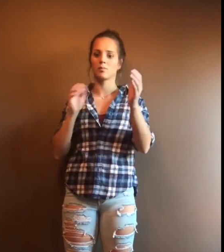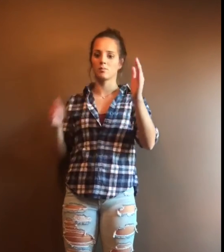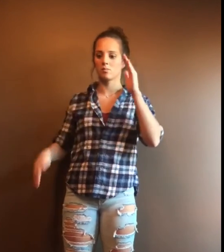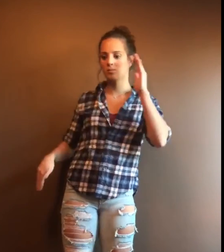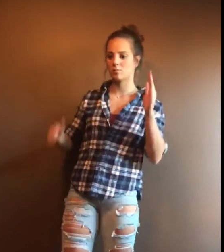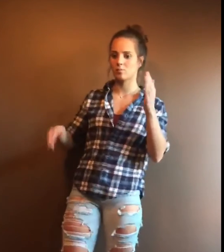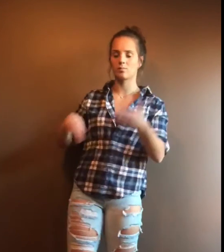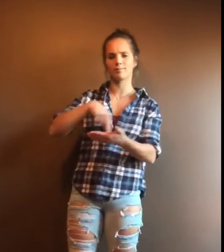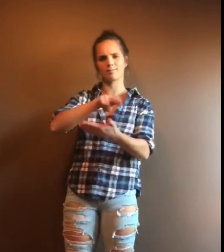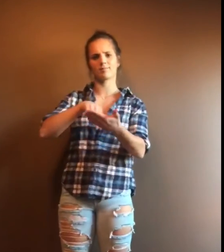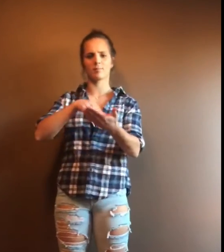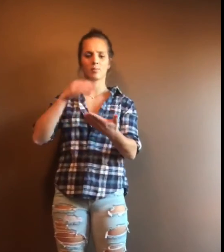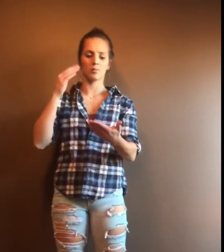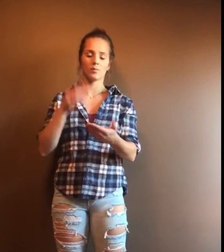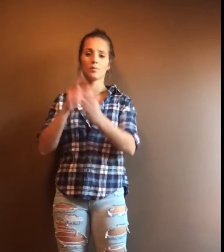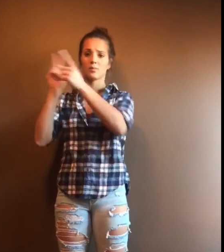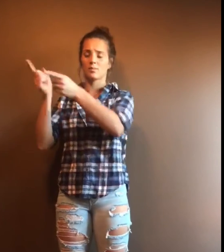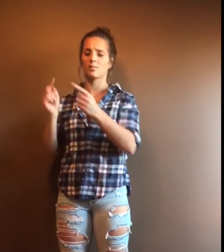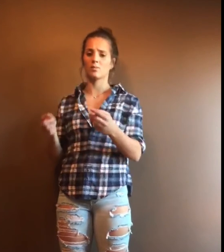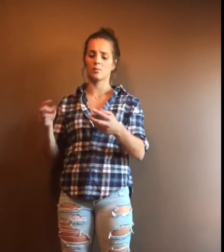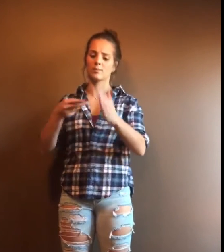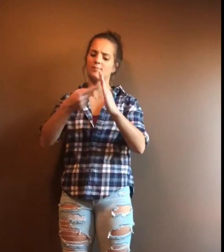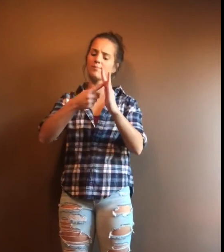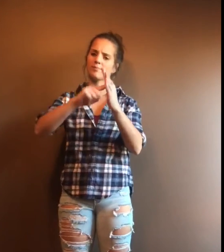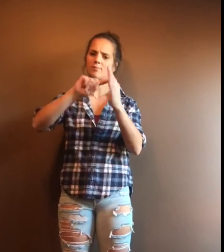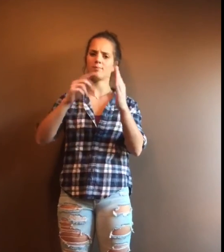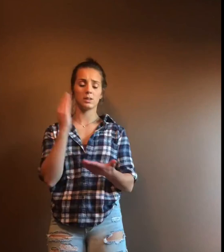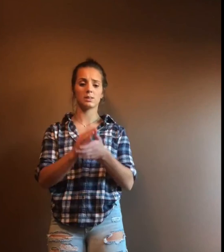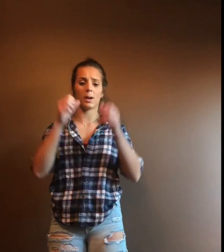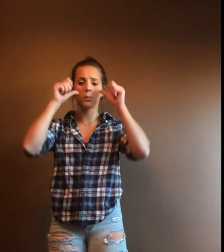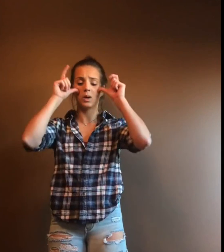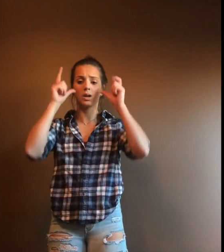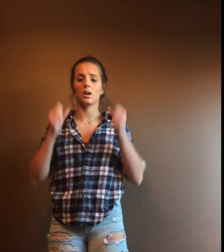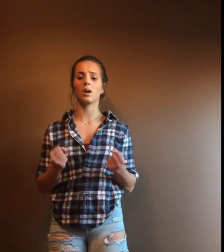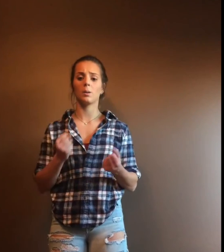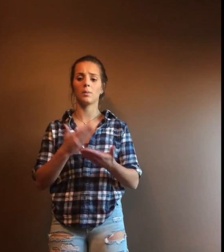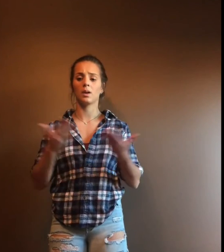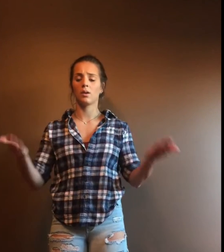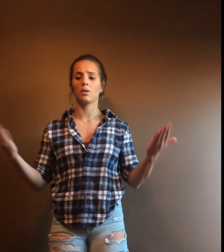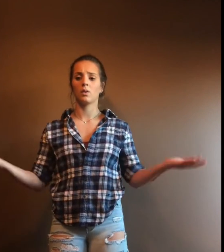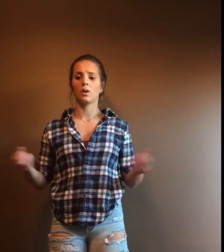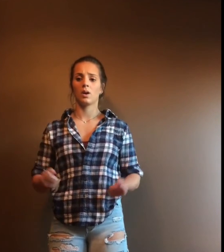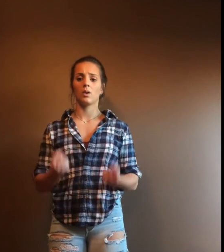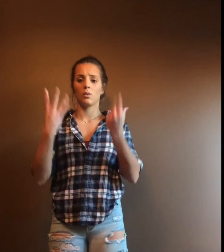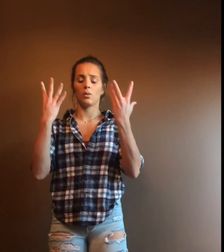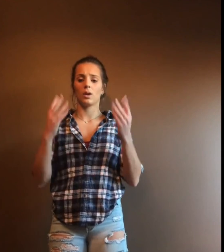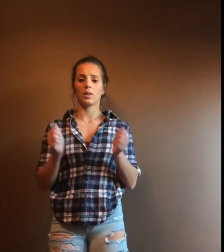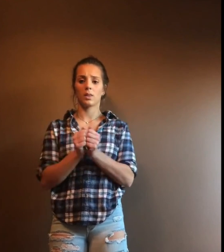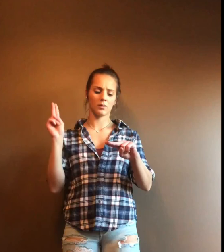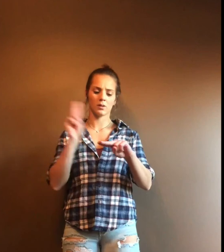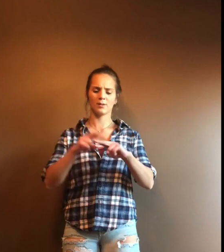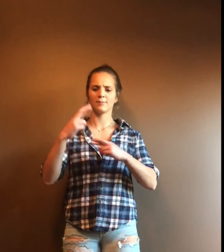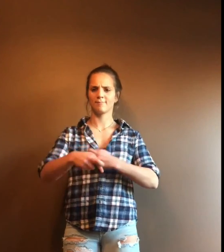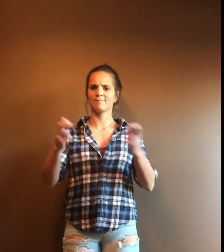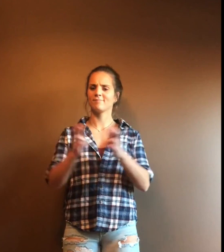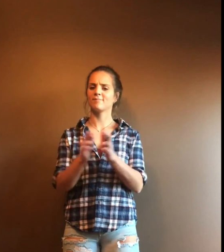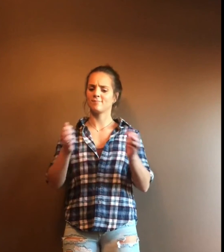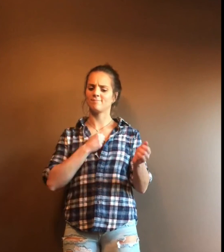Last I went to leave and went to lock my front door Stopped waking up in treason in a bed full of people Sitting in a cupboard with my weird